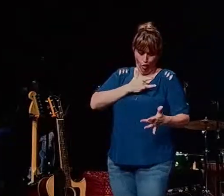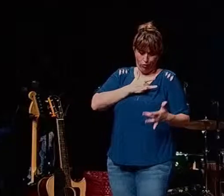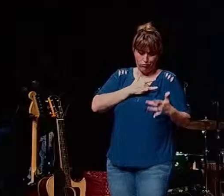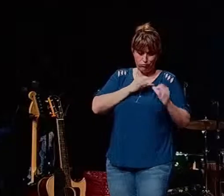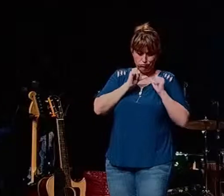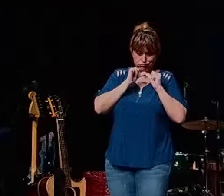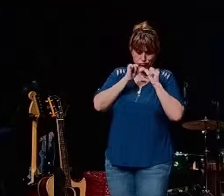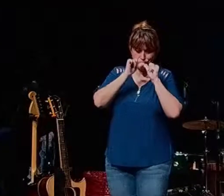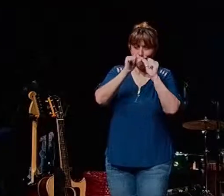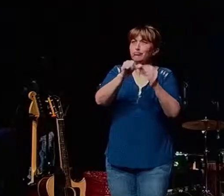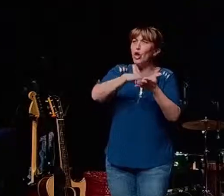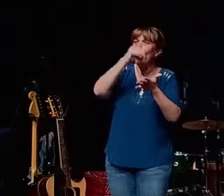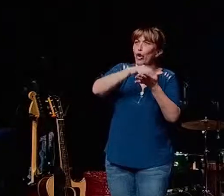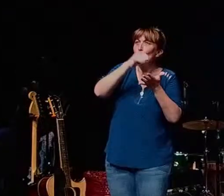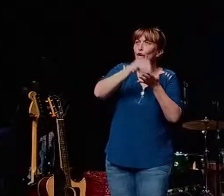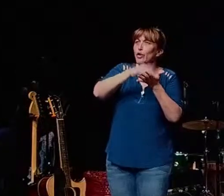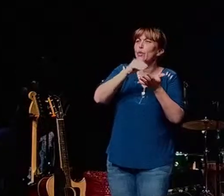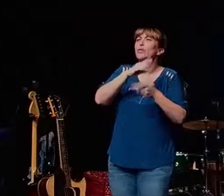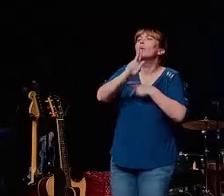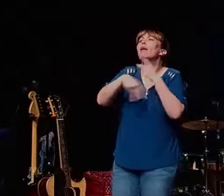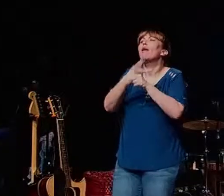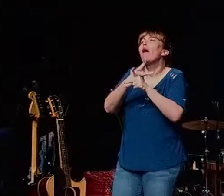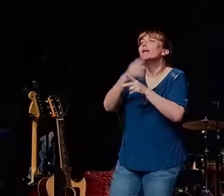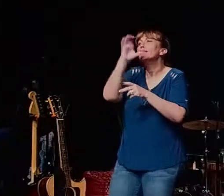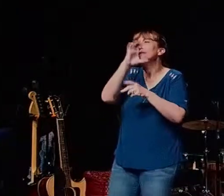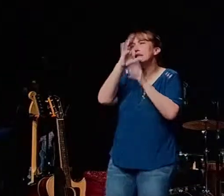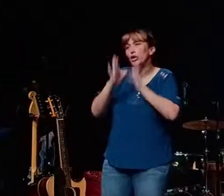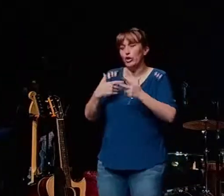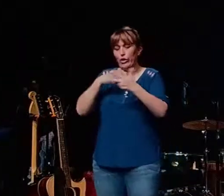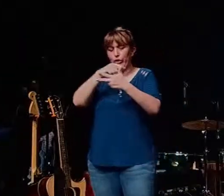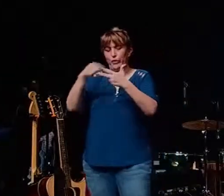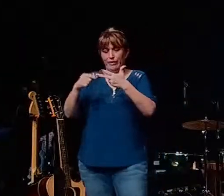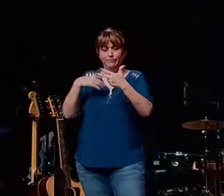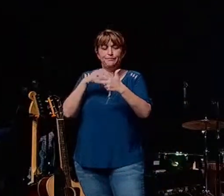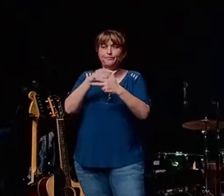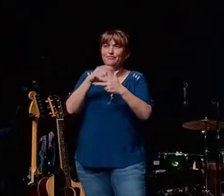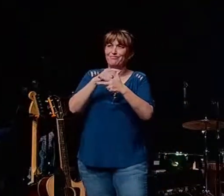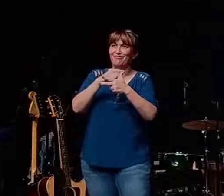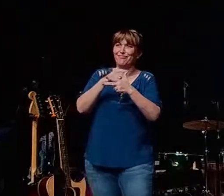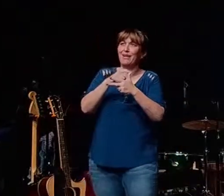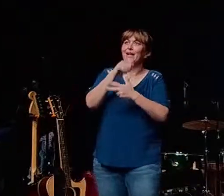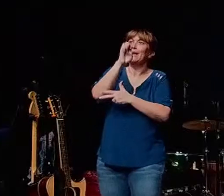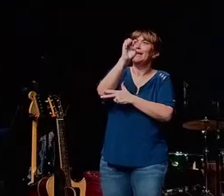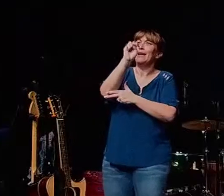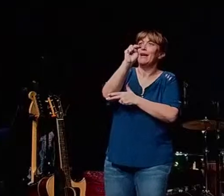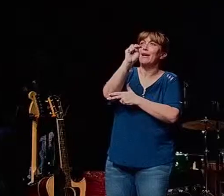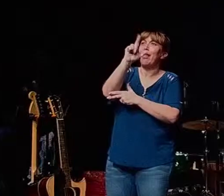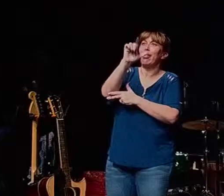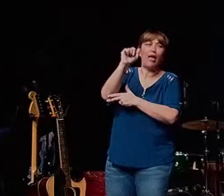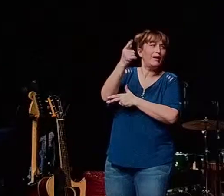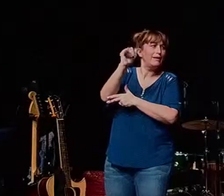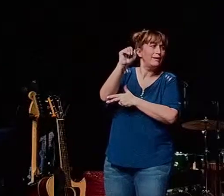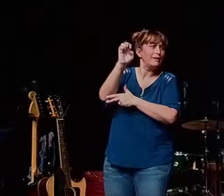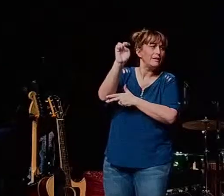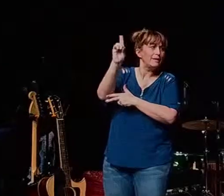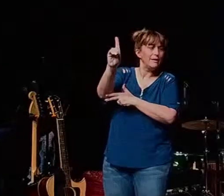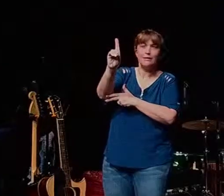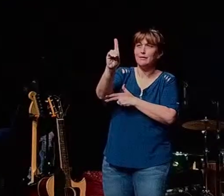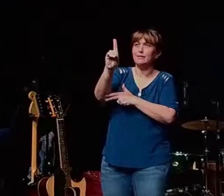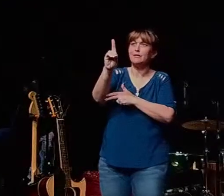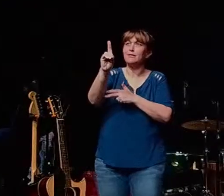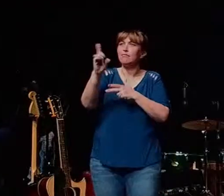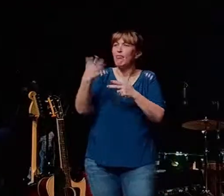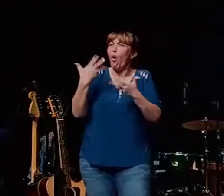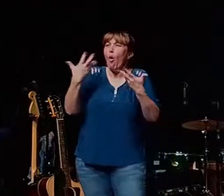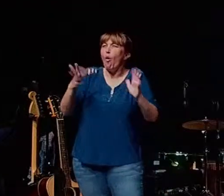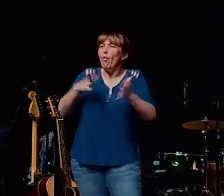kind of seeker can you be well you can be i have three categories for you one is that the enlightened seeker right the enlightened seeker is basically someone who's